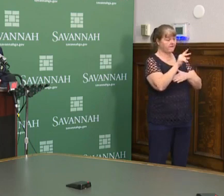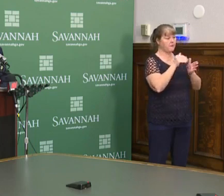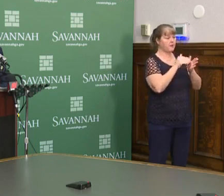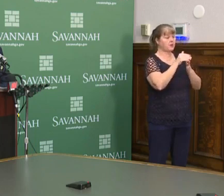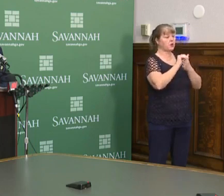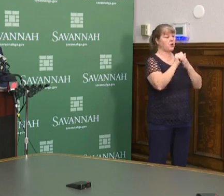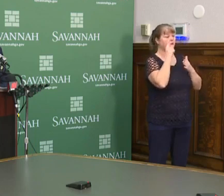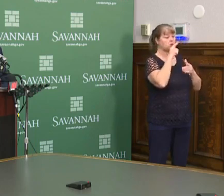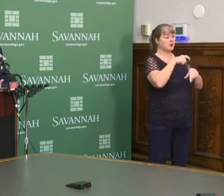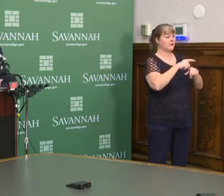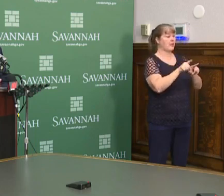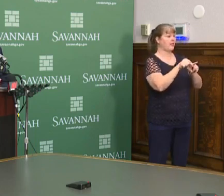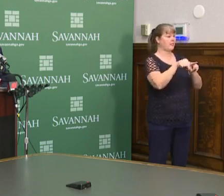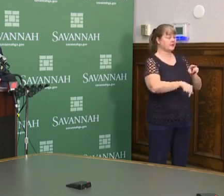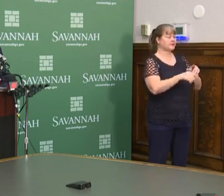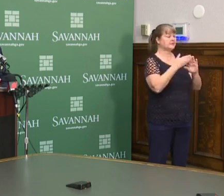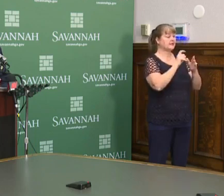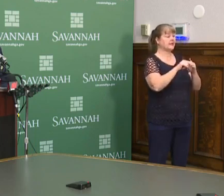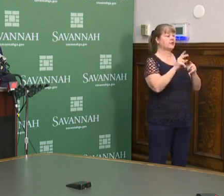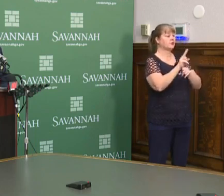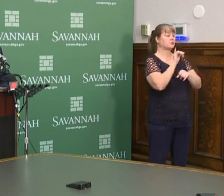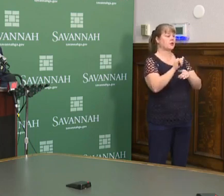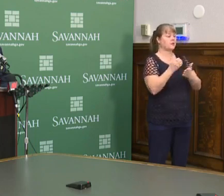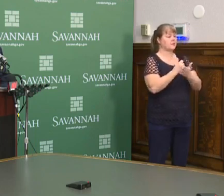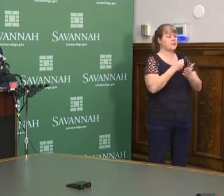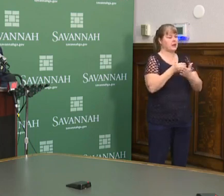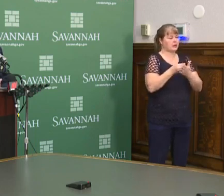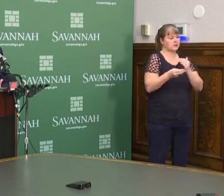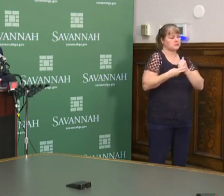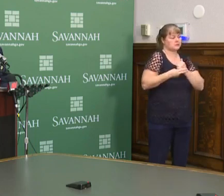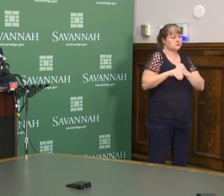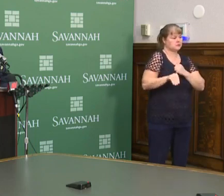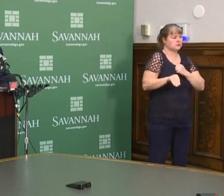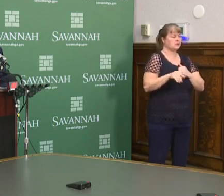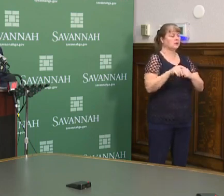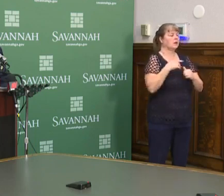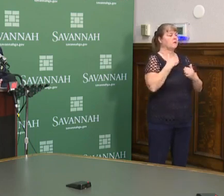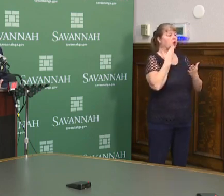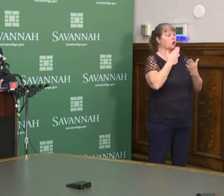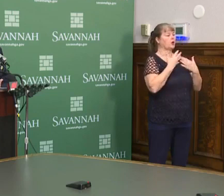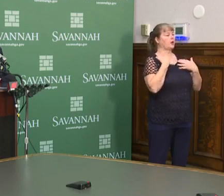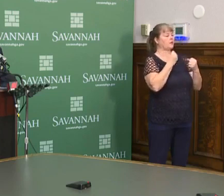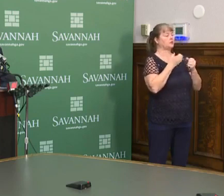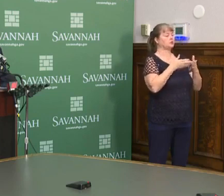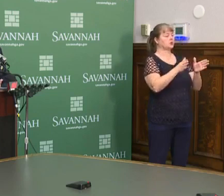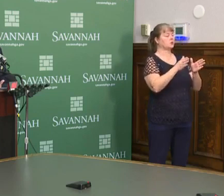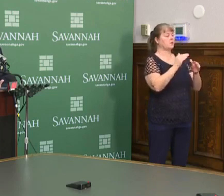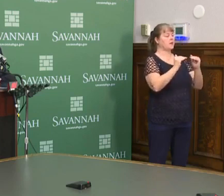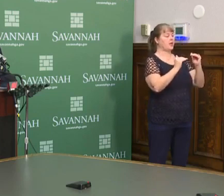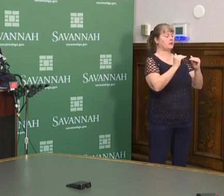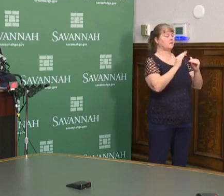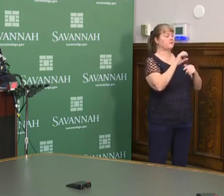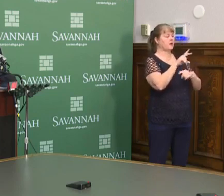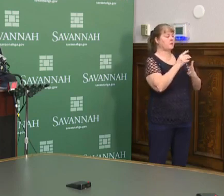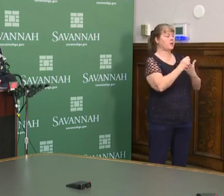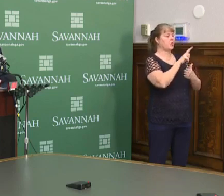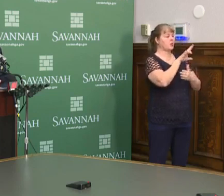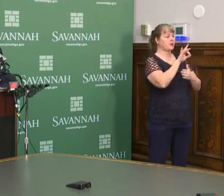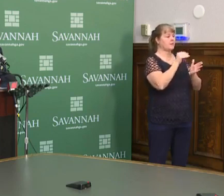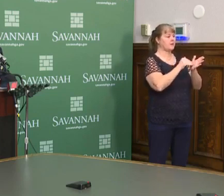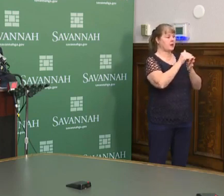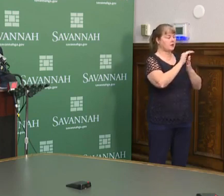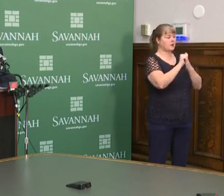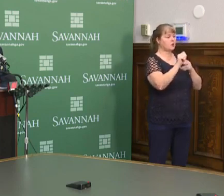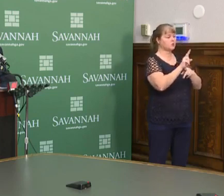Just for times like this, the city can draw upon that. In addition, the city has a healthy general fund balance of about $38 million,